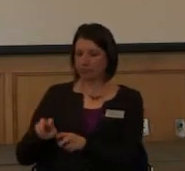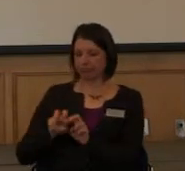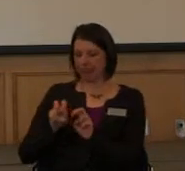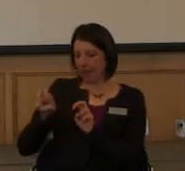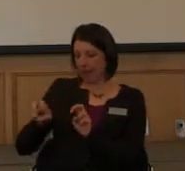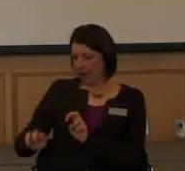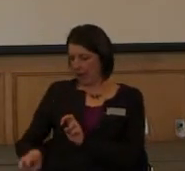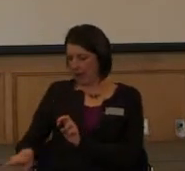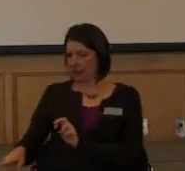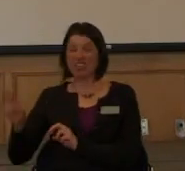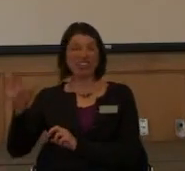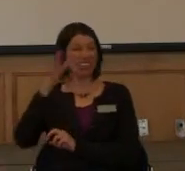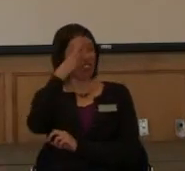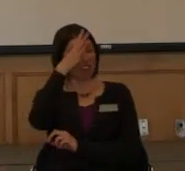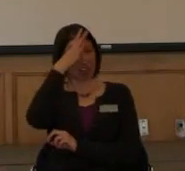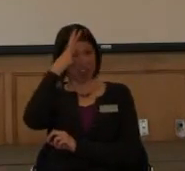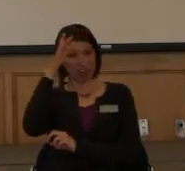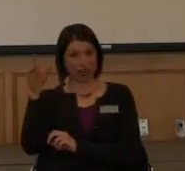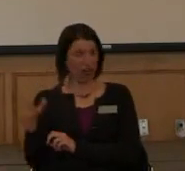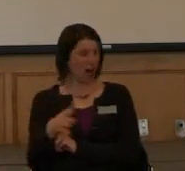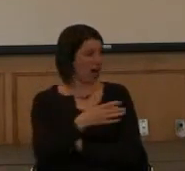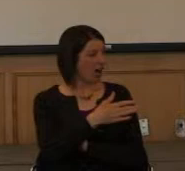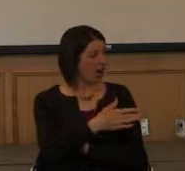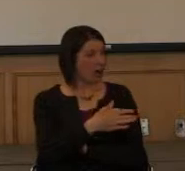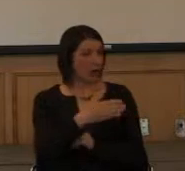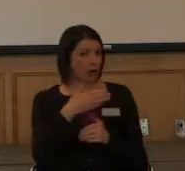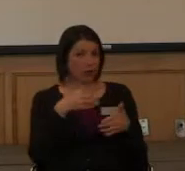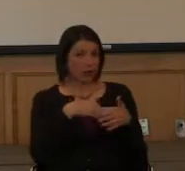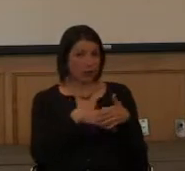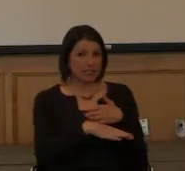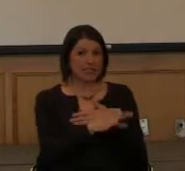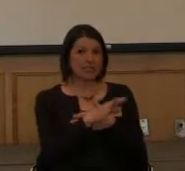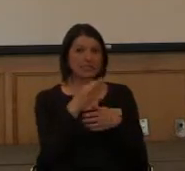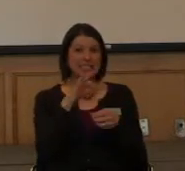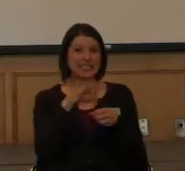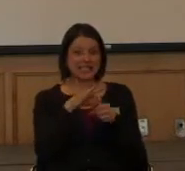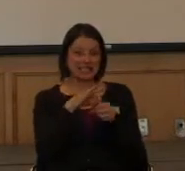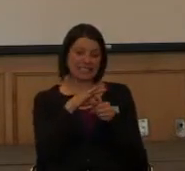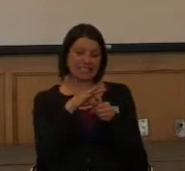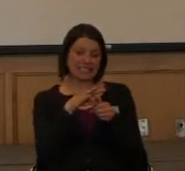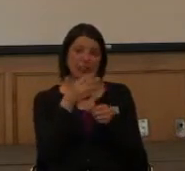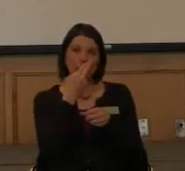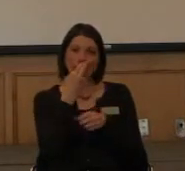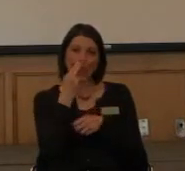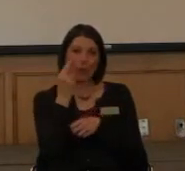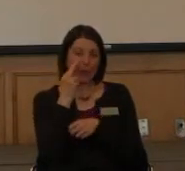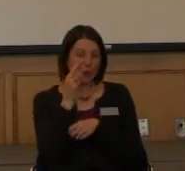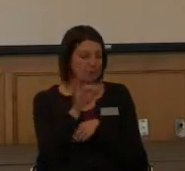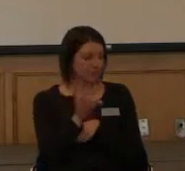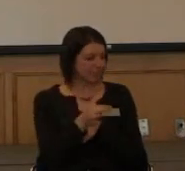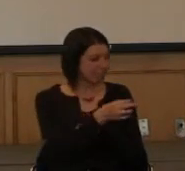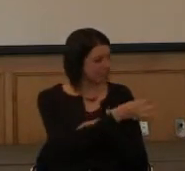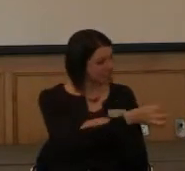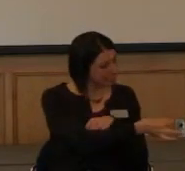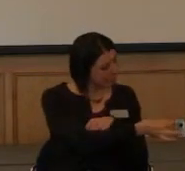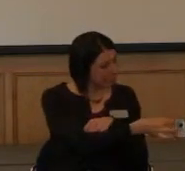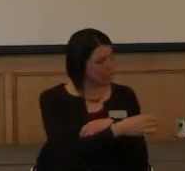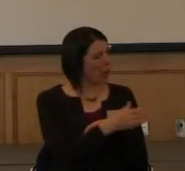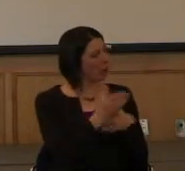And Al, his father, reached in with a little teacup rose that he picked off one of his bushes and said,